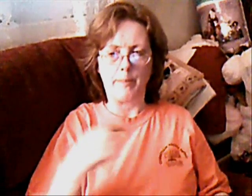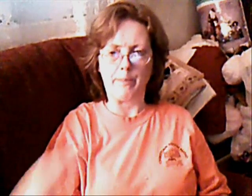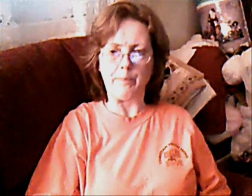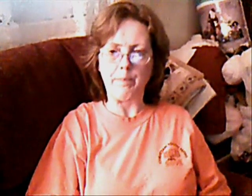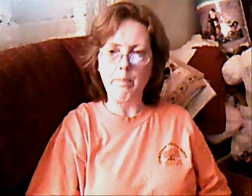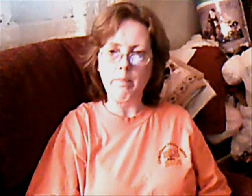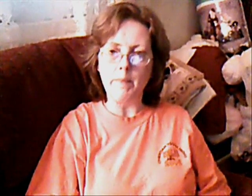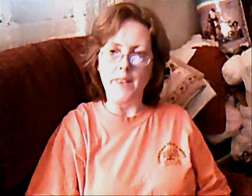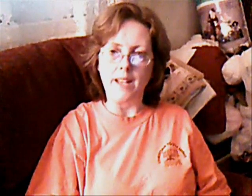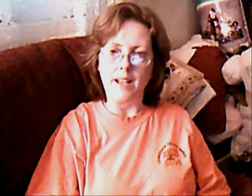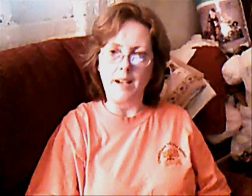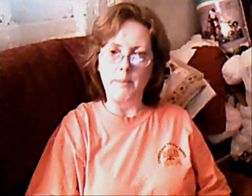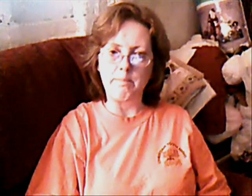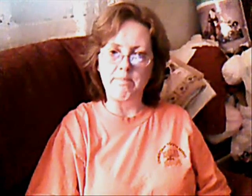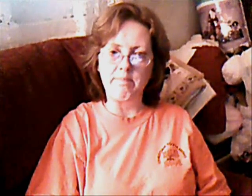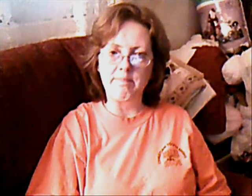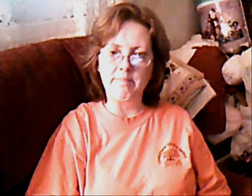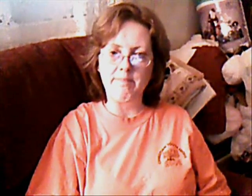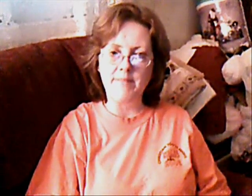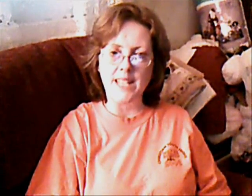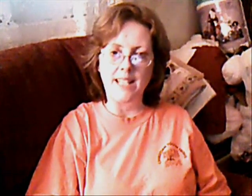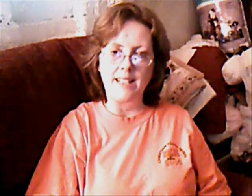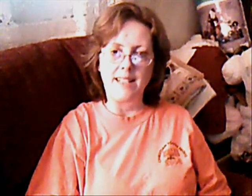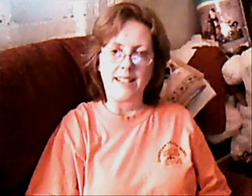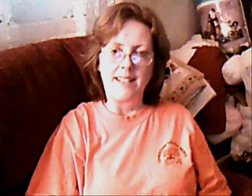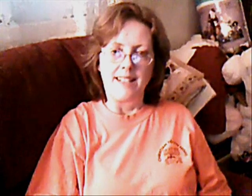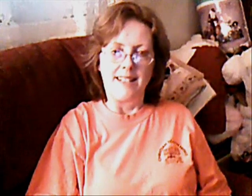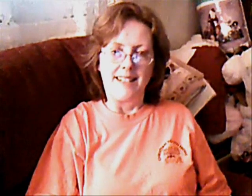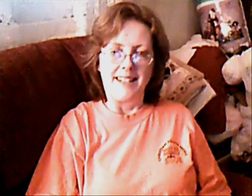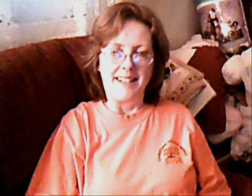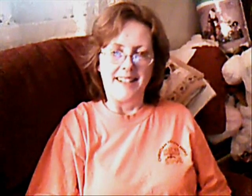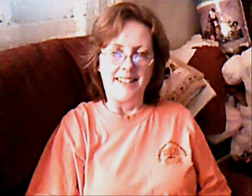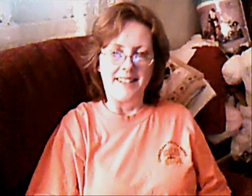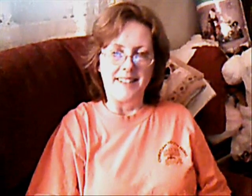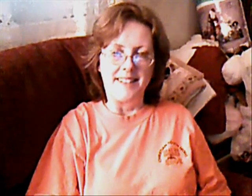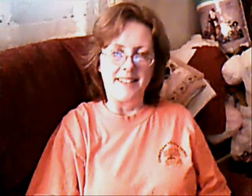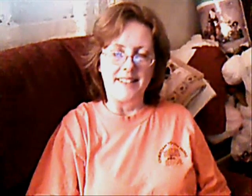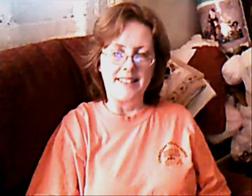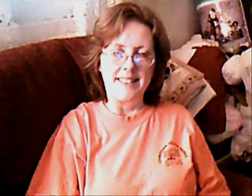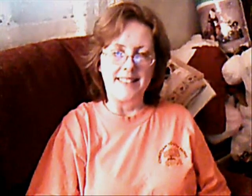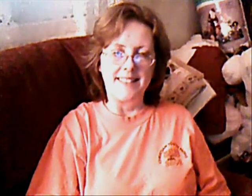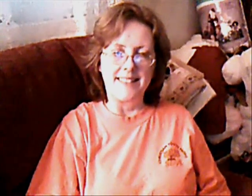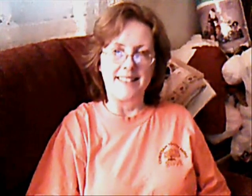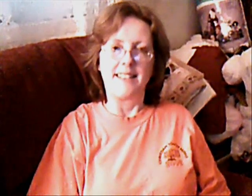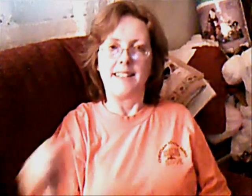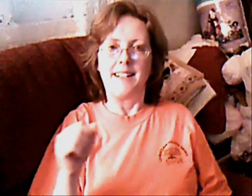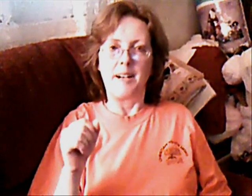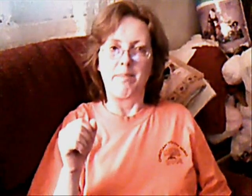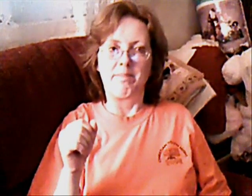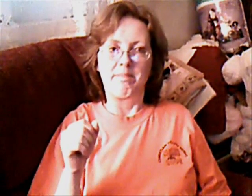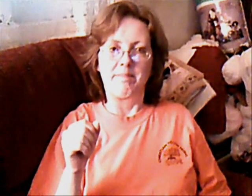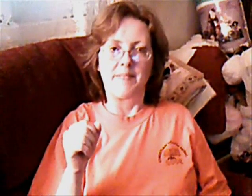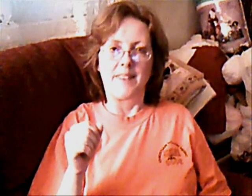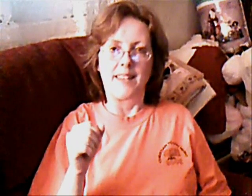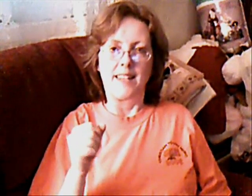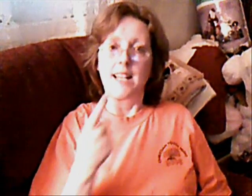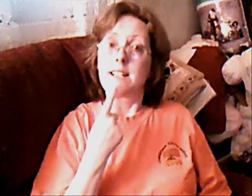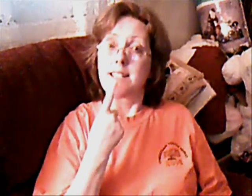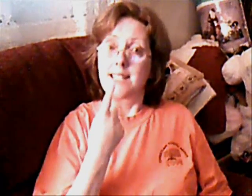he bled and died to take away my